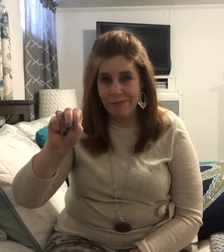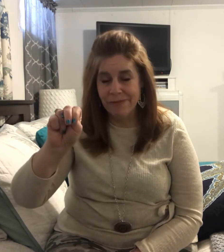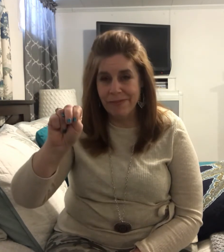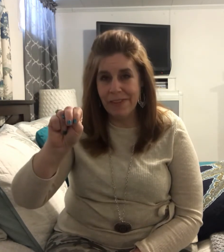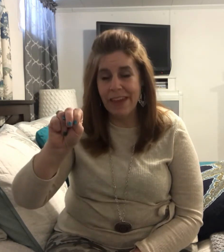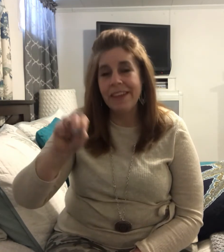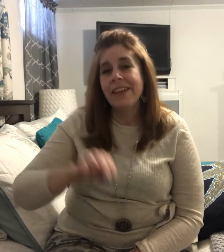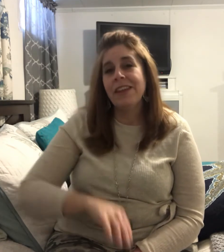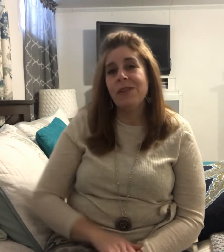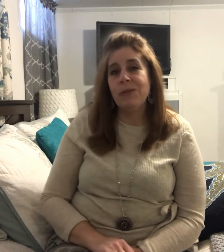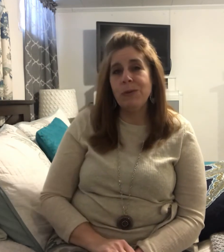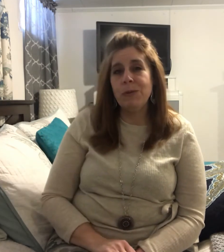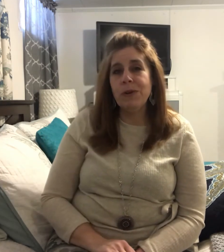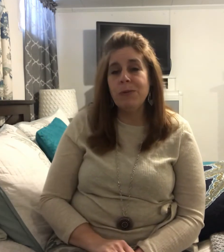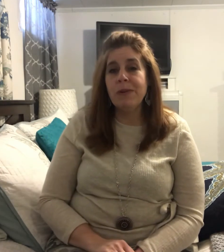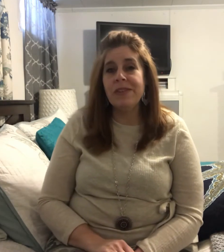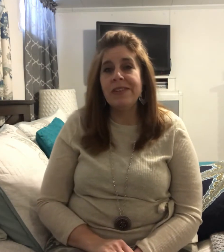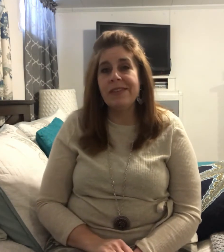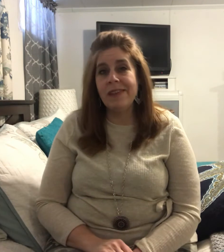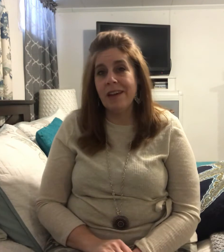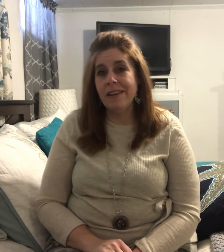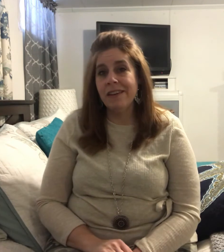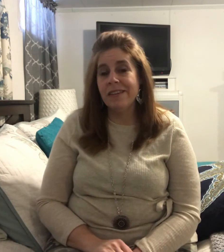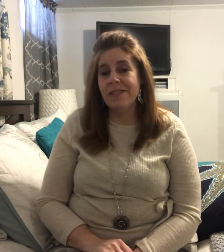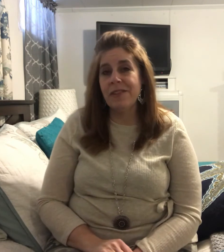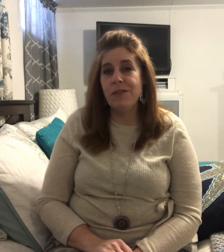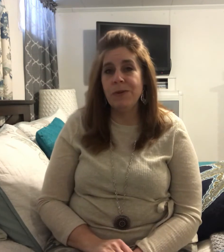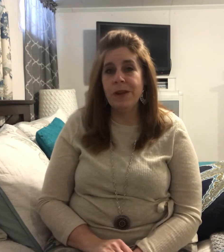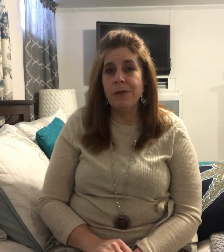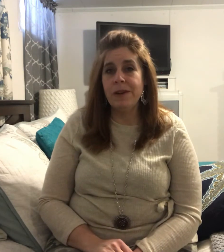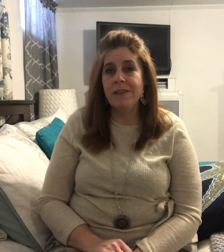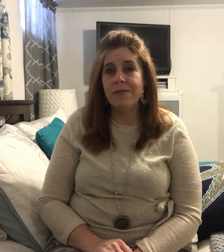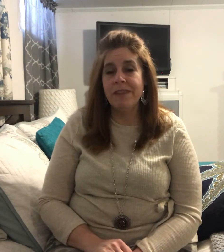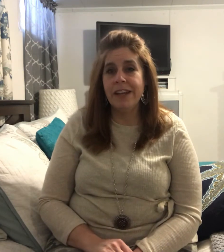Okay so the word was sun. Let's do another one. Ready?